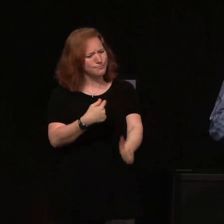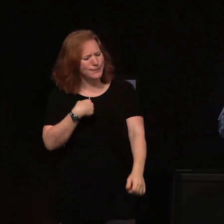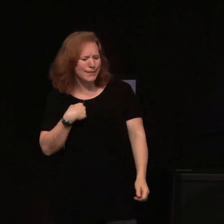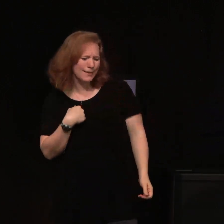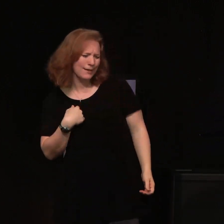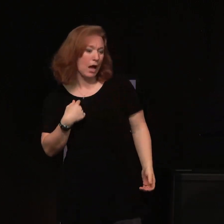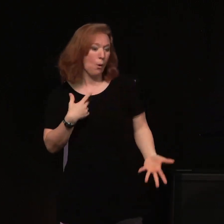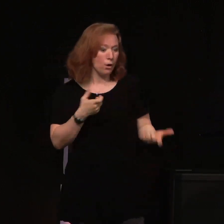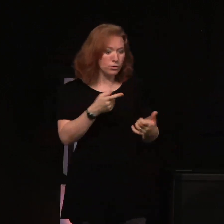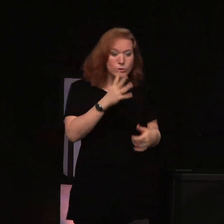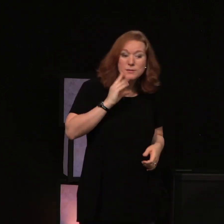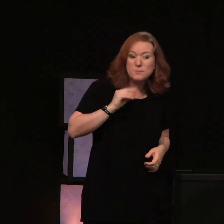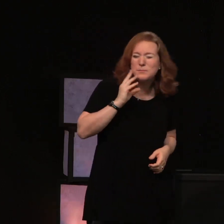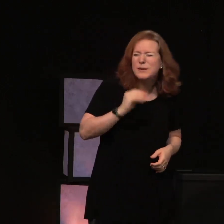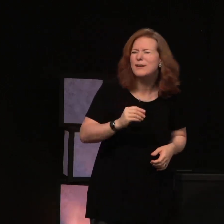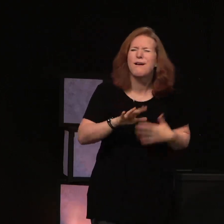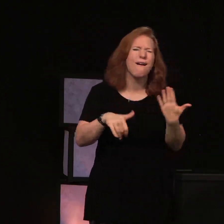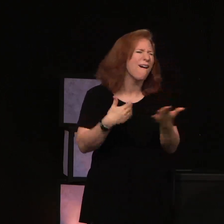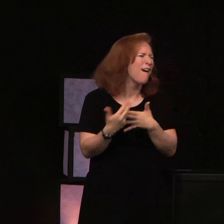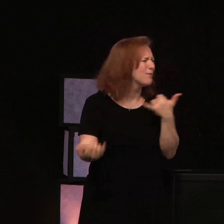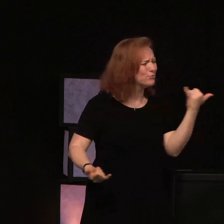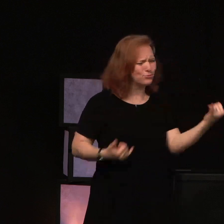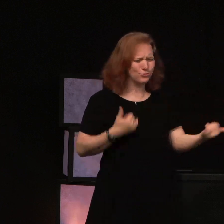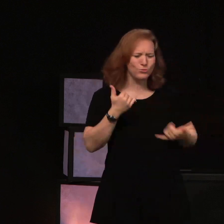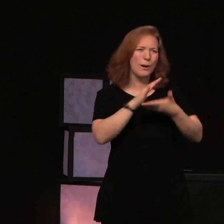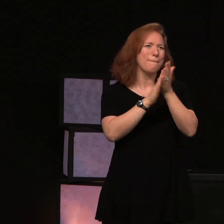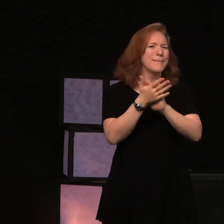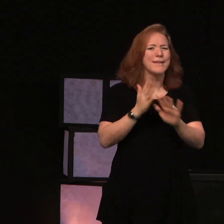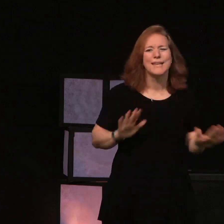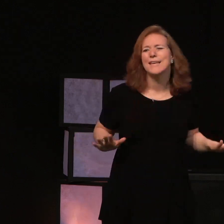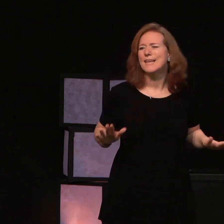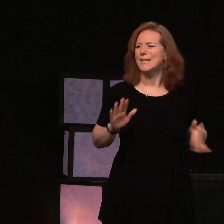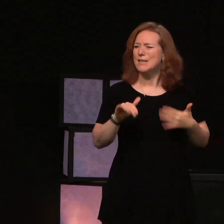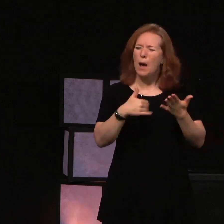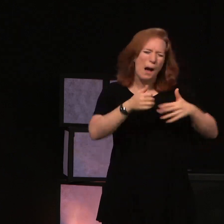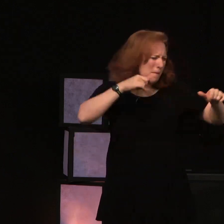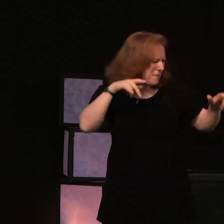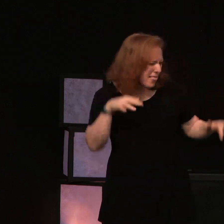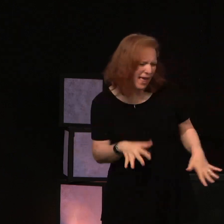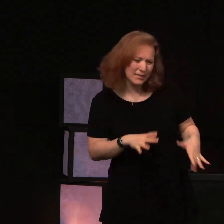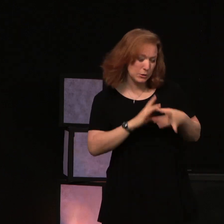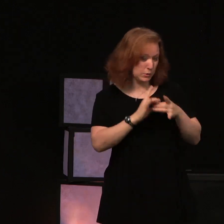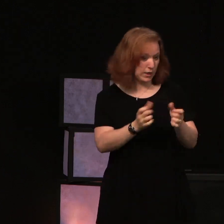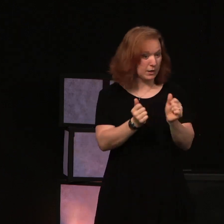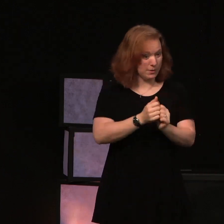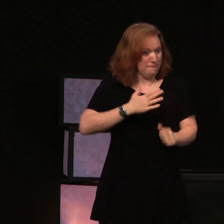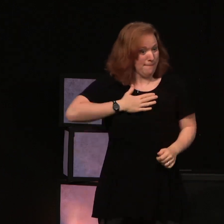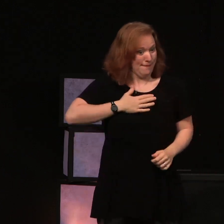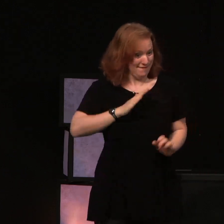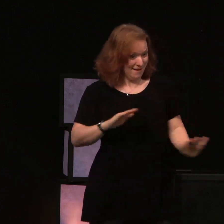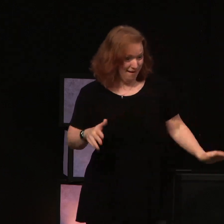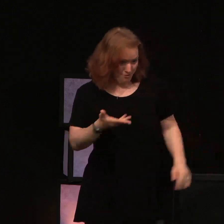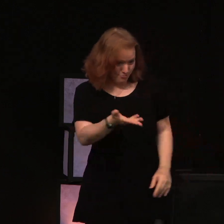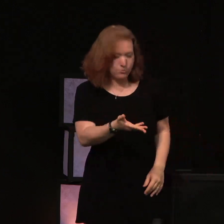you to experience all the joy and the peace and all the blessings that come along with me and my child.